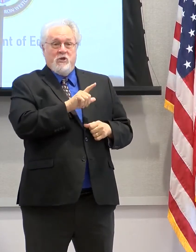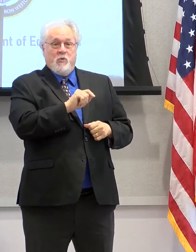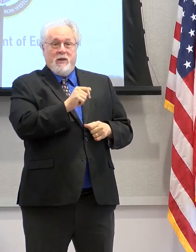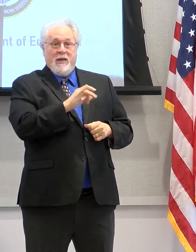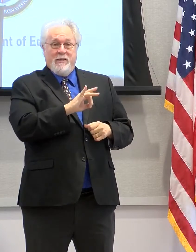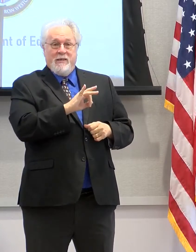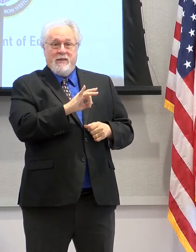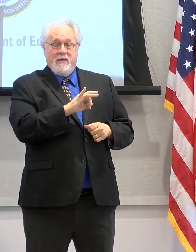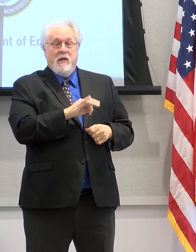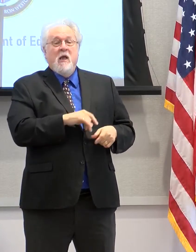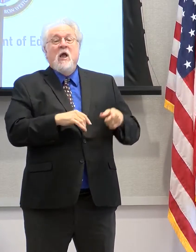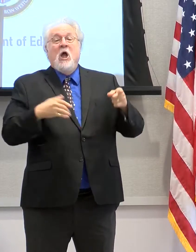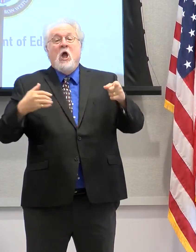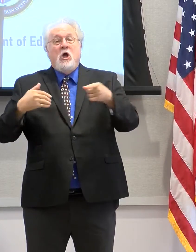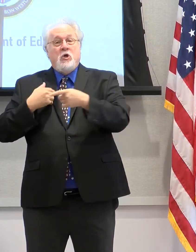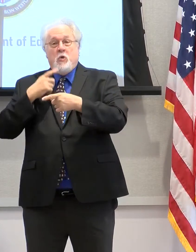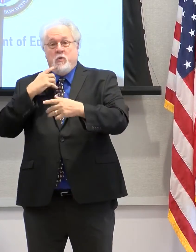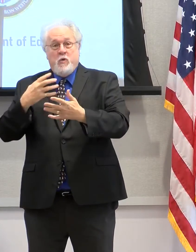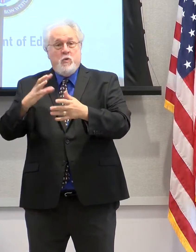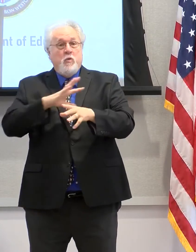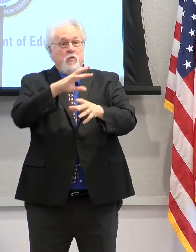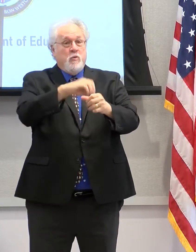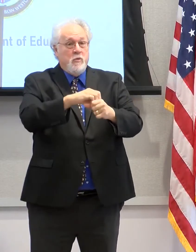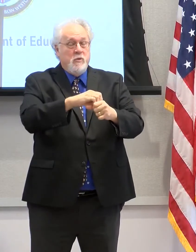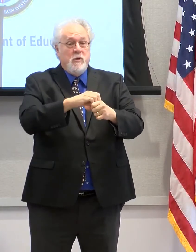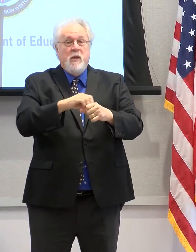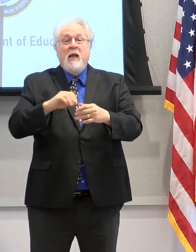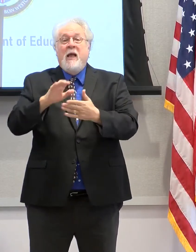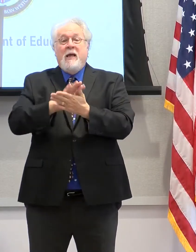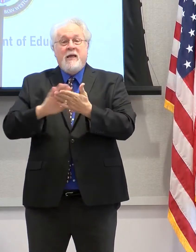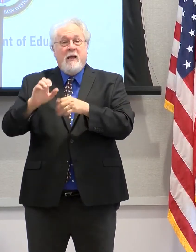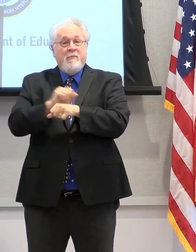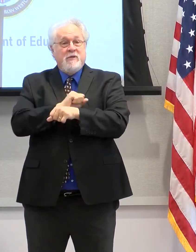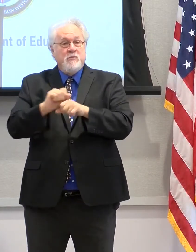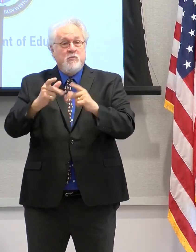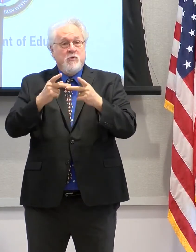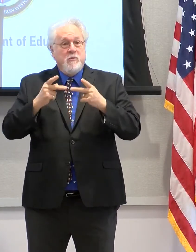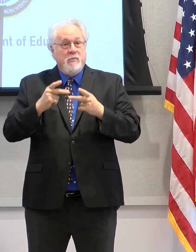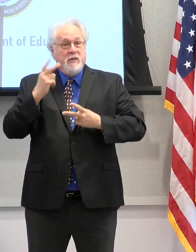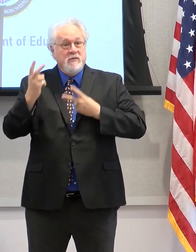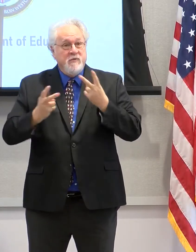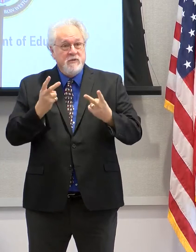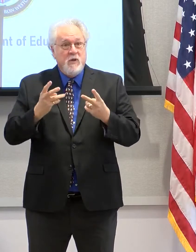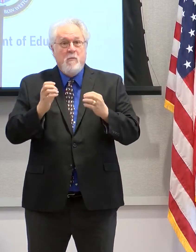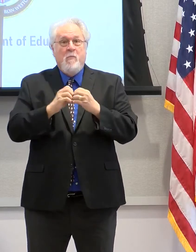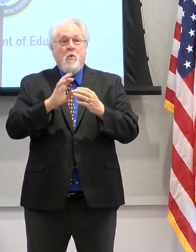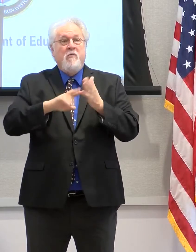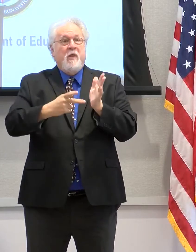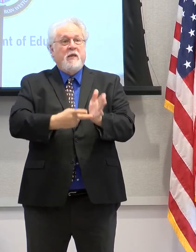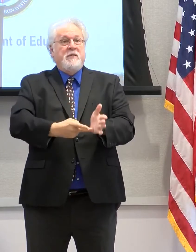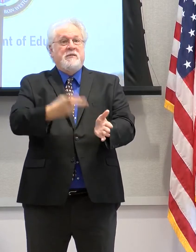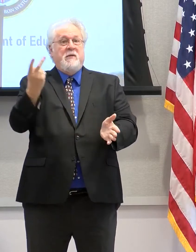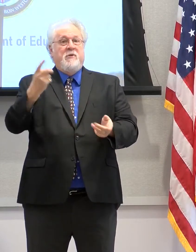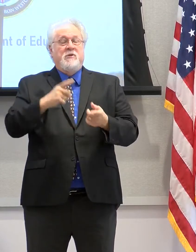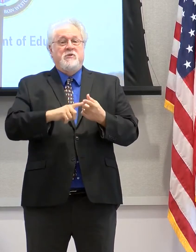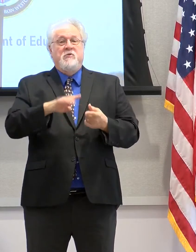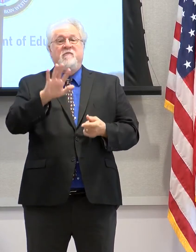same year, the number of youth who took part in the campus and worksite visits more than doubled to